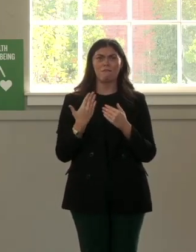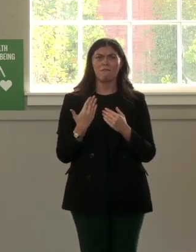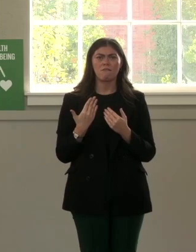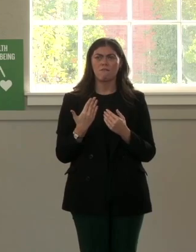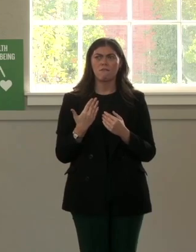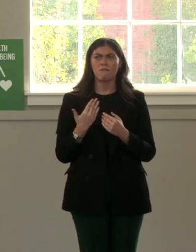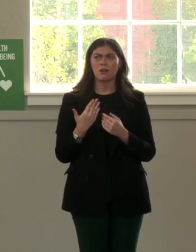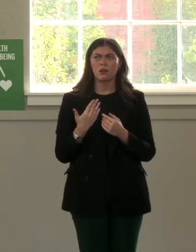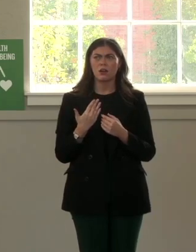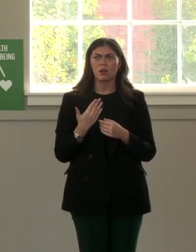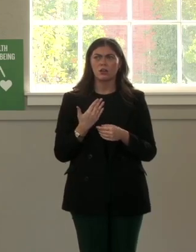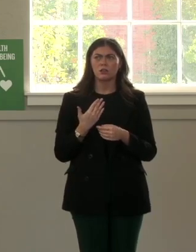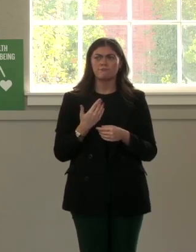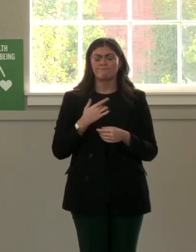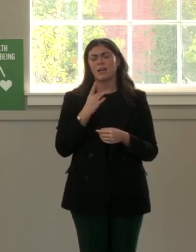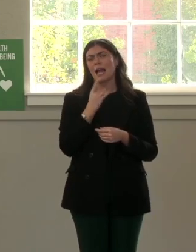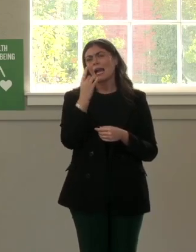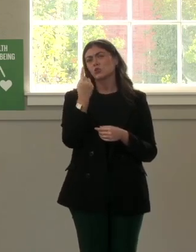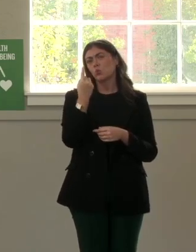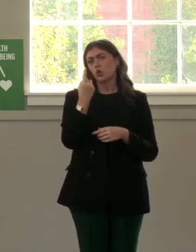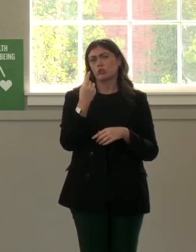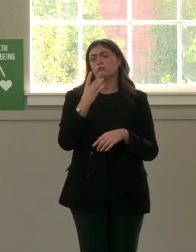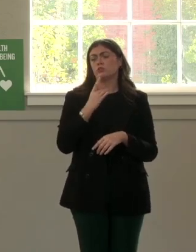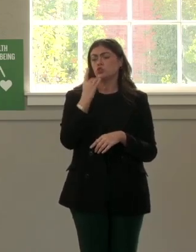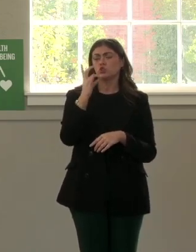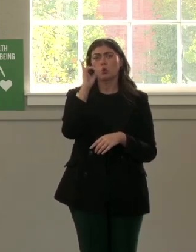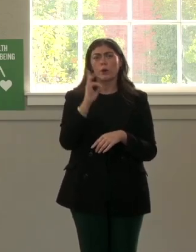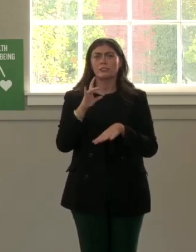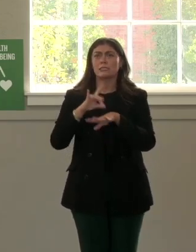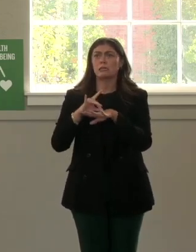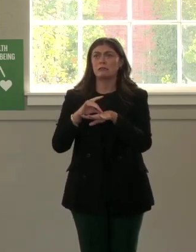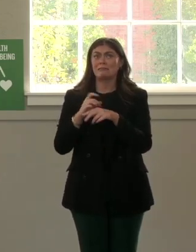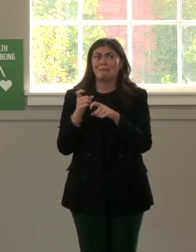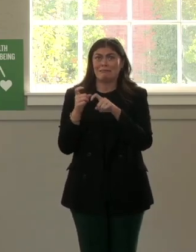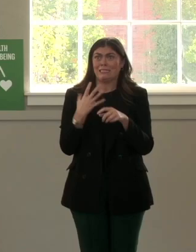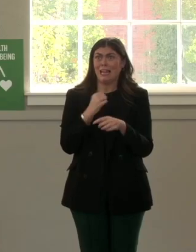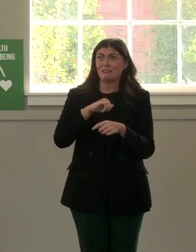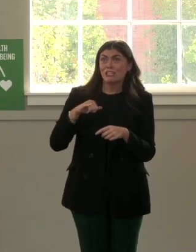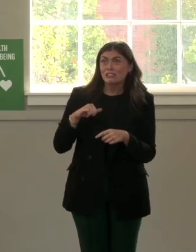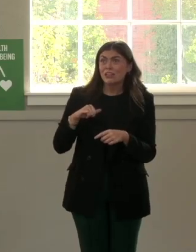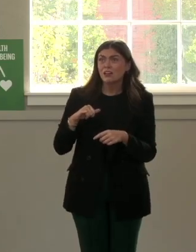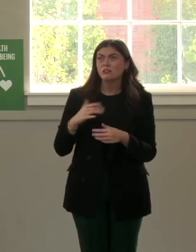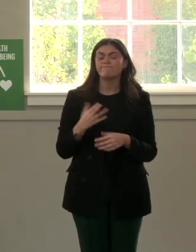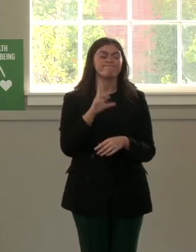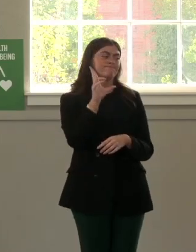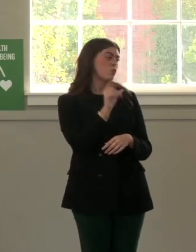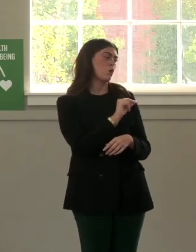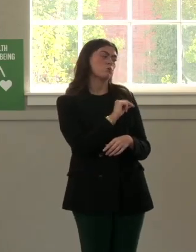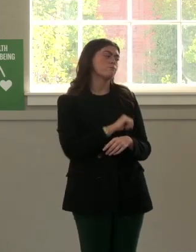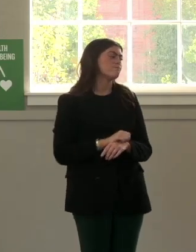And the only question I ask, can I still have my surgery? I was told no. No.